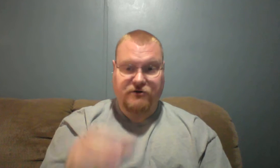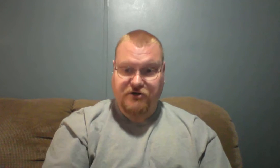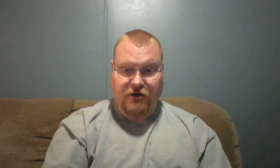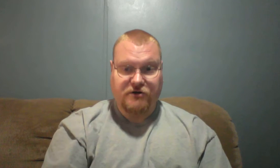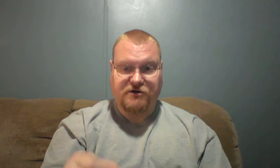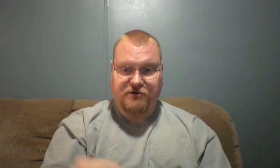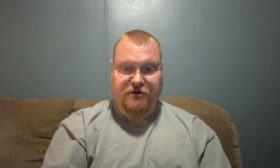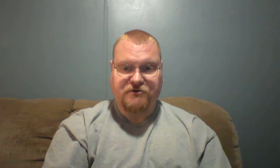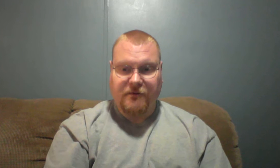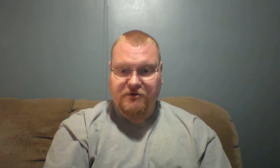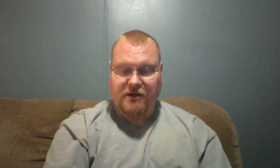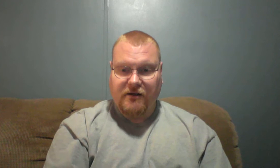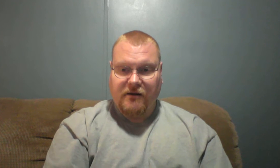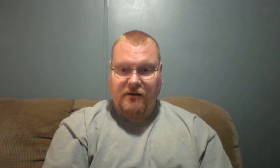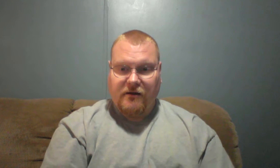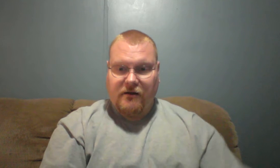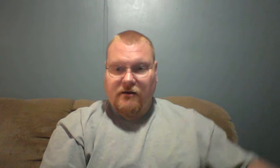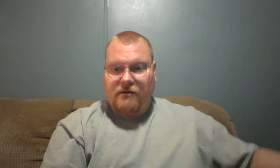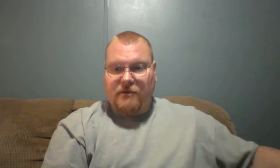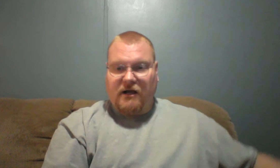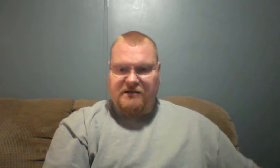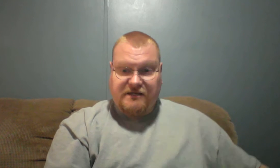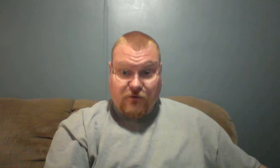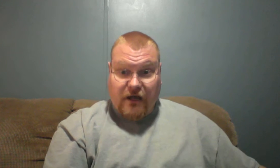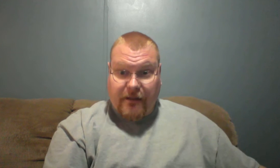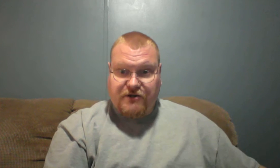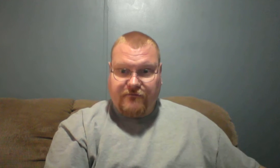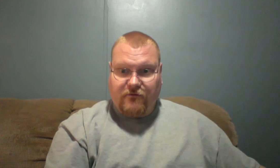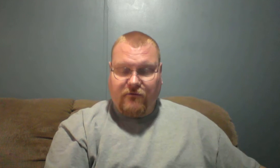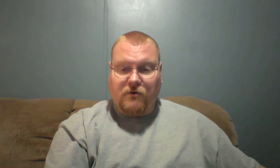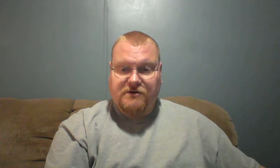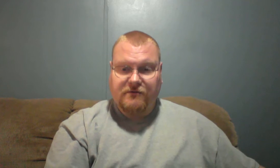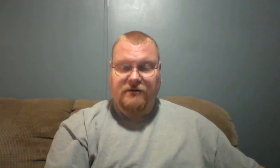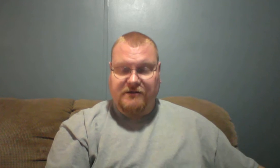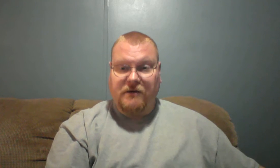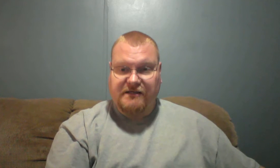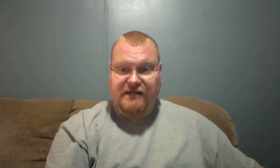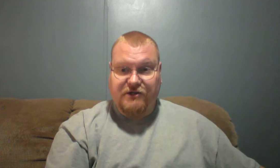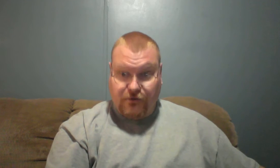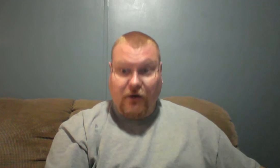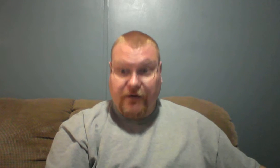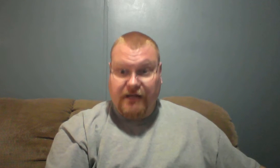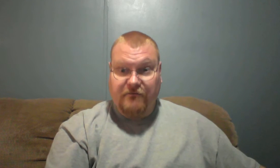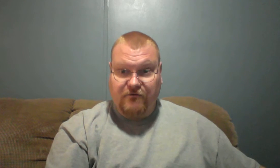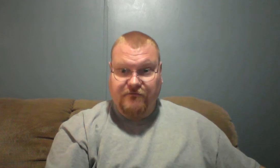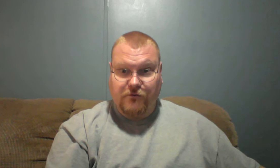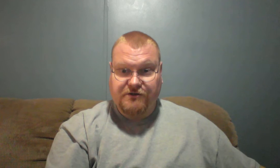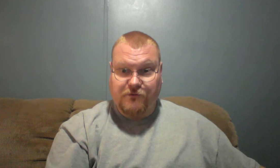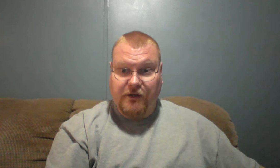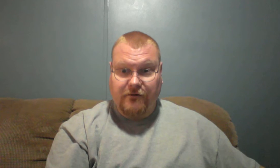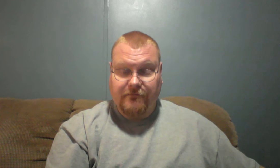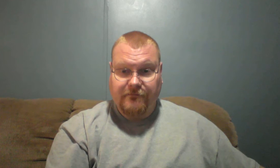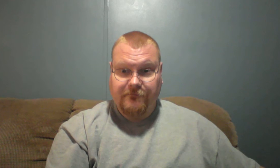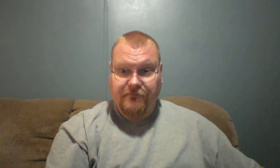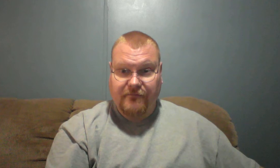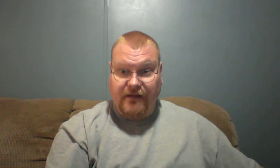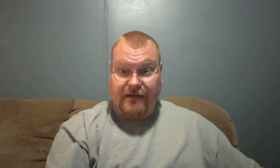your church, your church members. Because he's going to come at you full force. That's why I said you go with him full force as well. Amen.